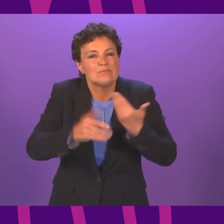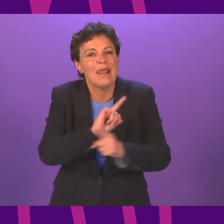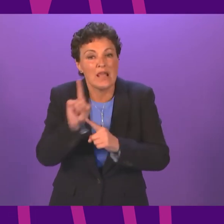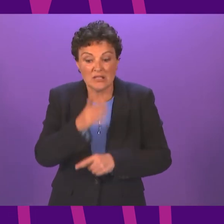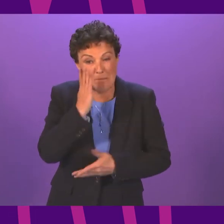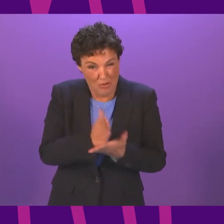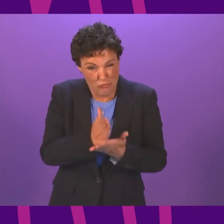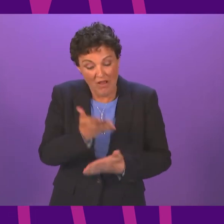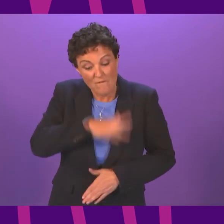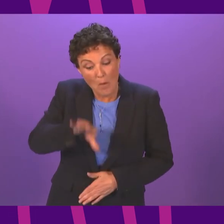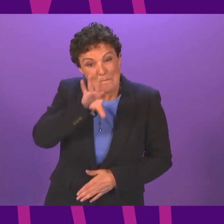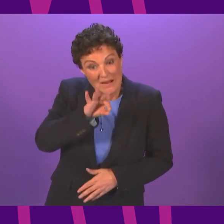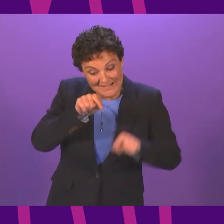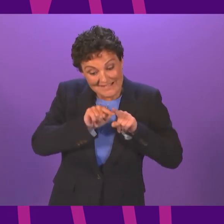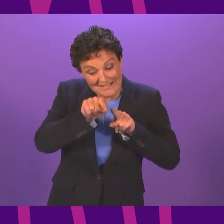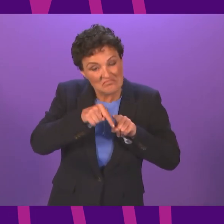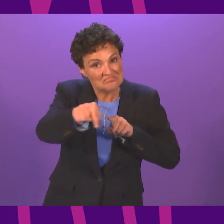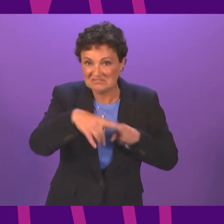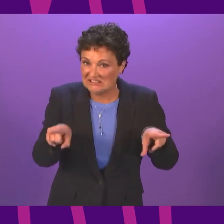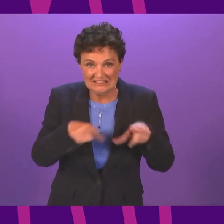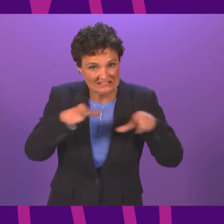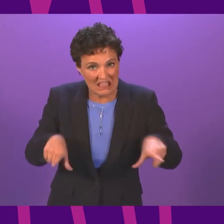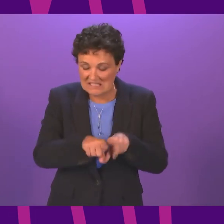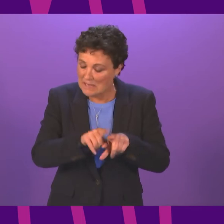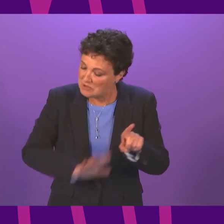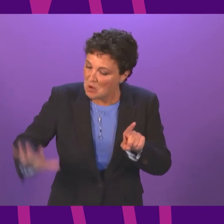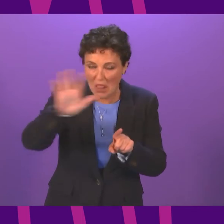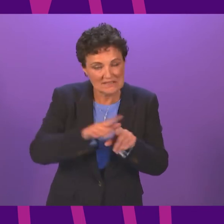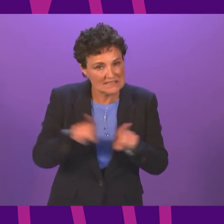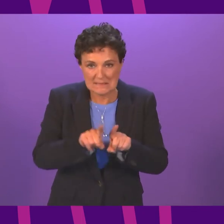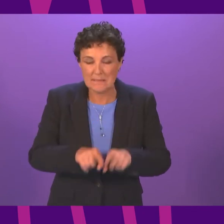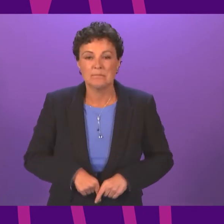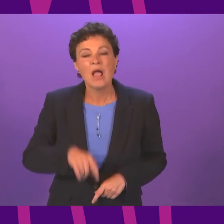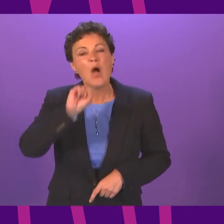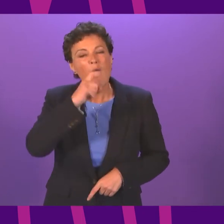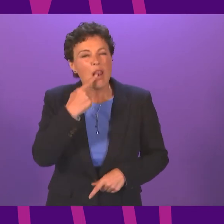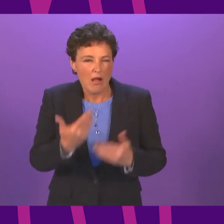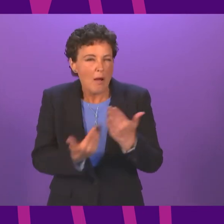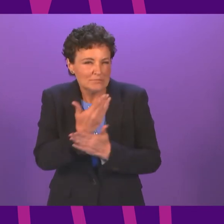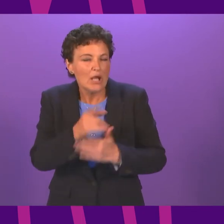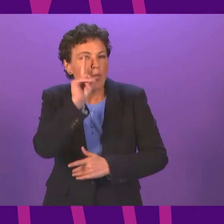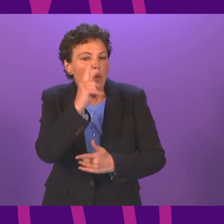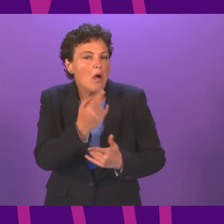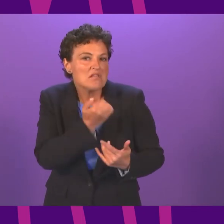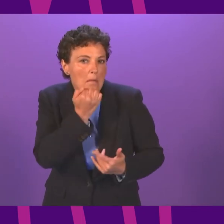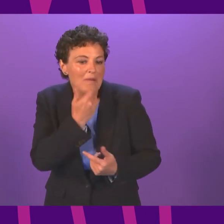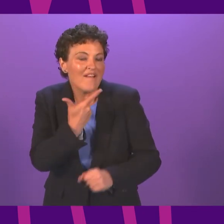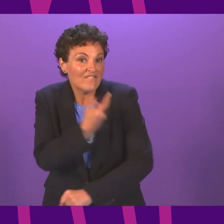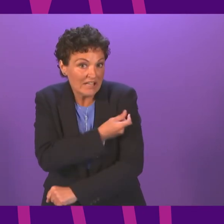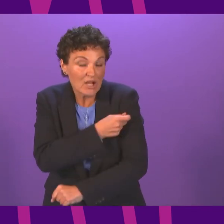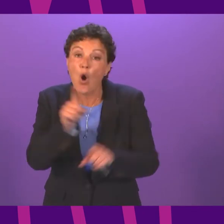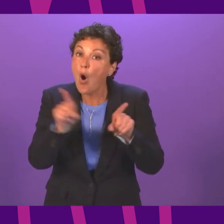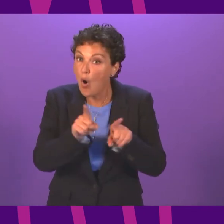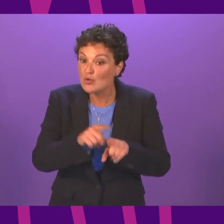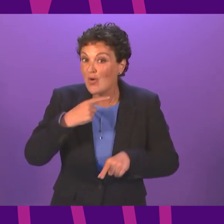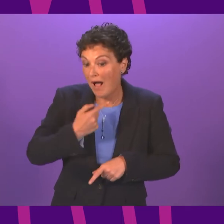Monday will be unchanged. I'll also provide an update on vaccination milestones and set out indicative dates for